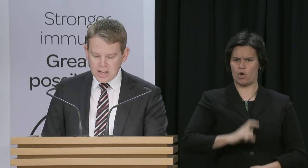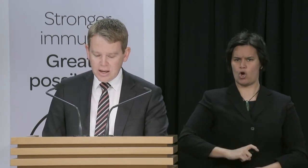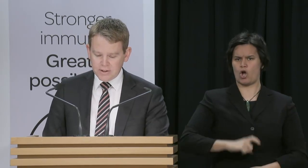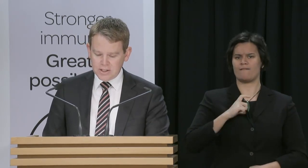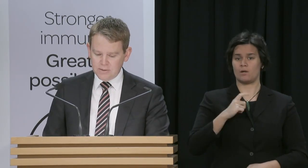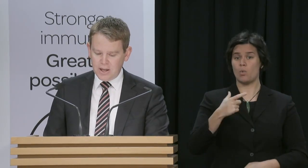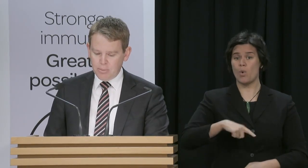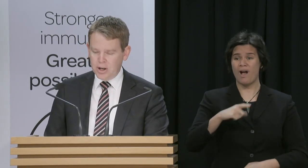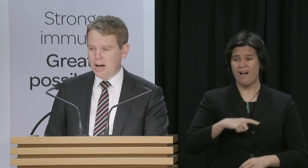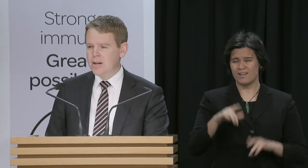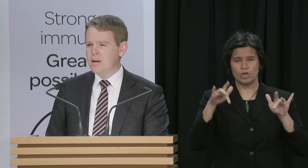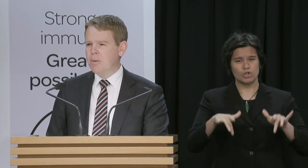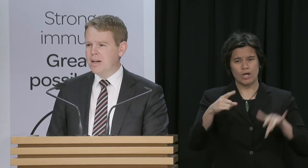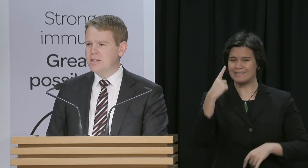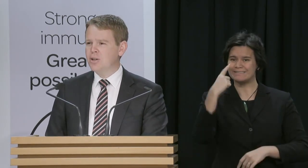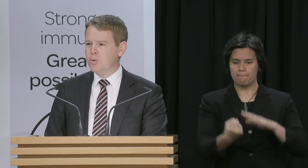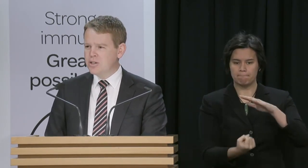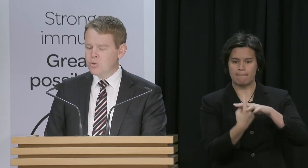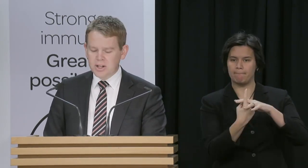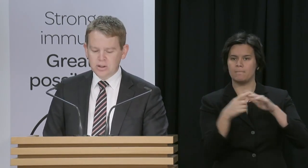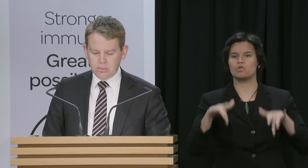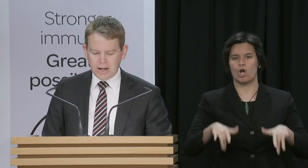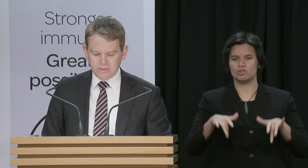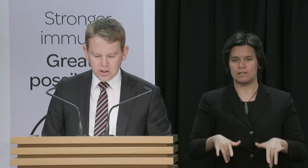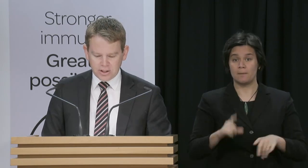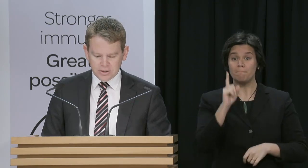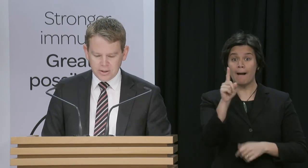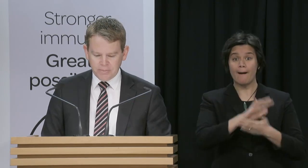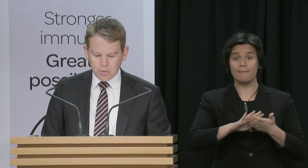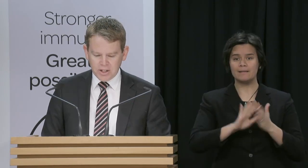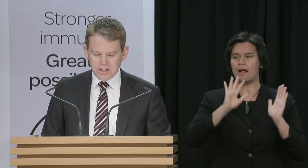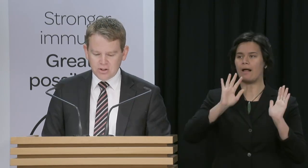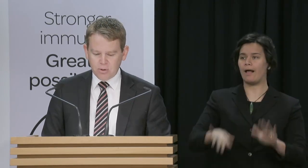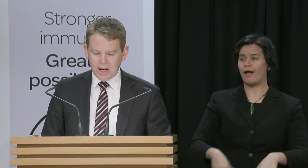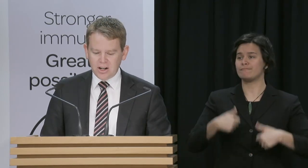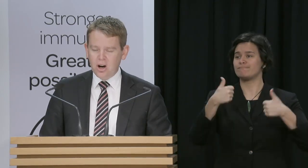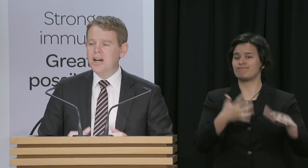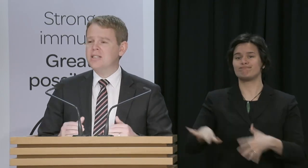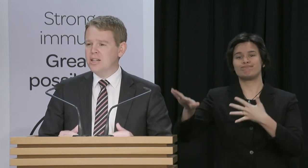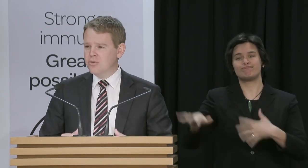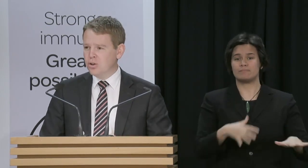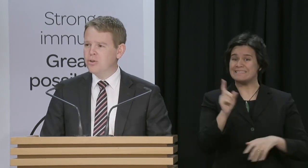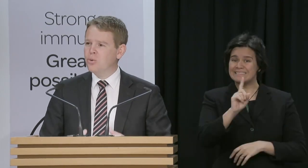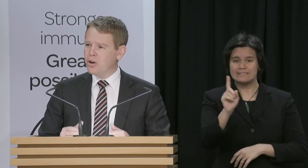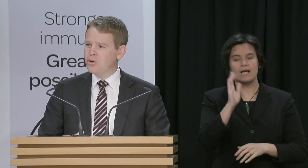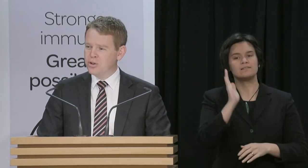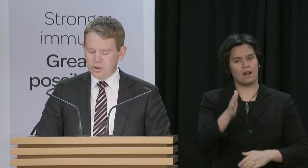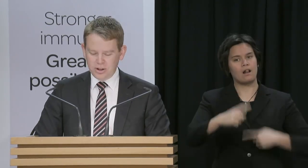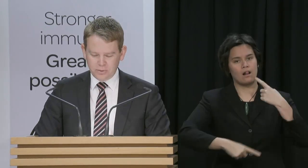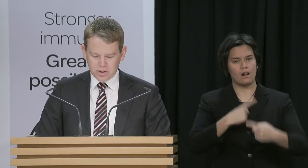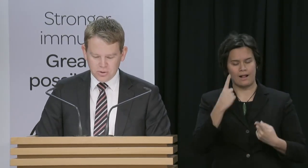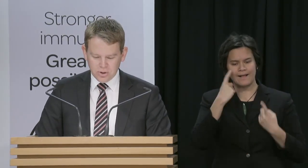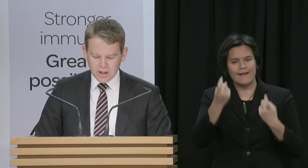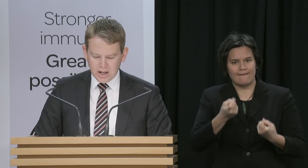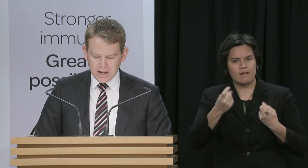to see evidence of that by now, but we still need to remain vigilant. We need to remain at a higher state of alert, although not